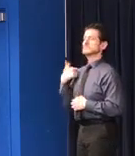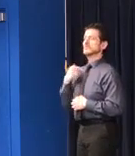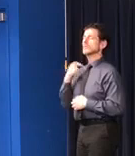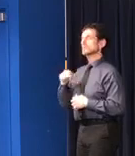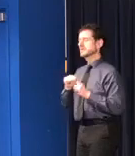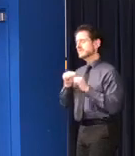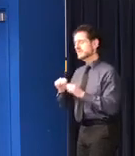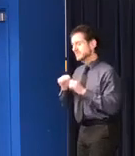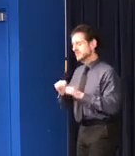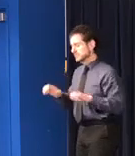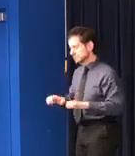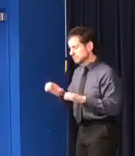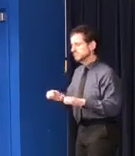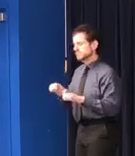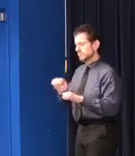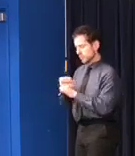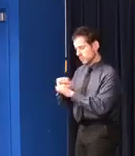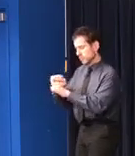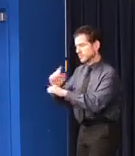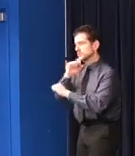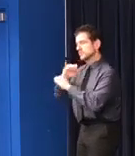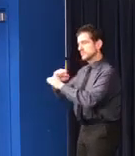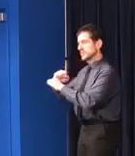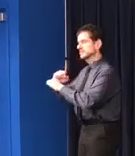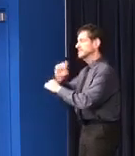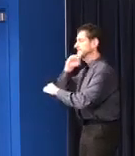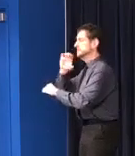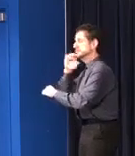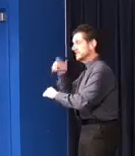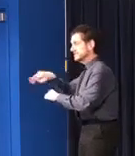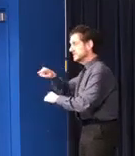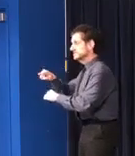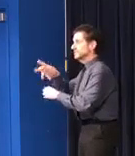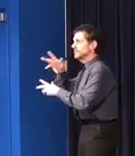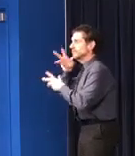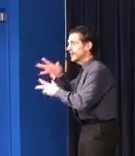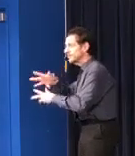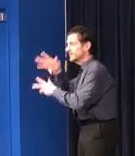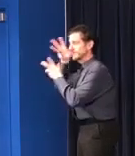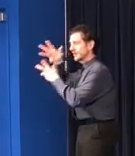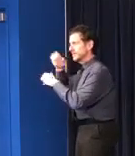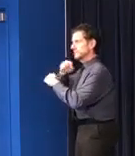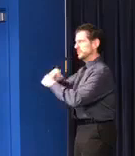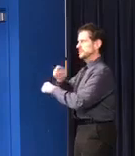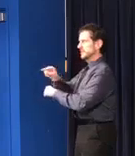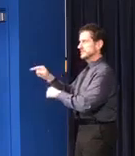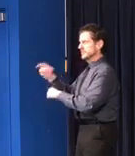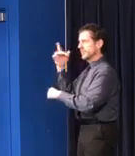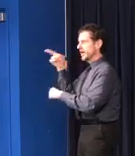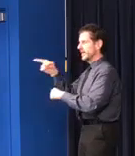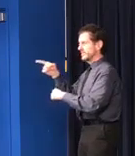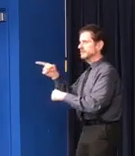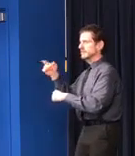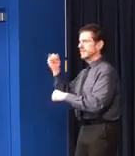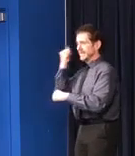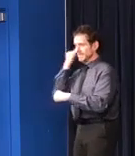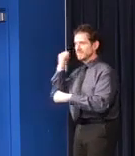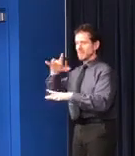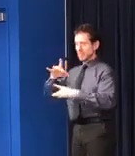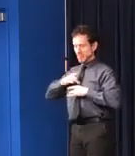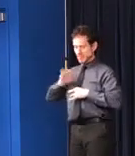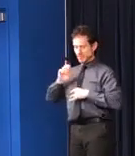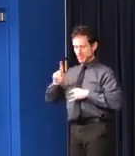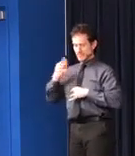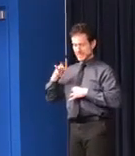all that we can to protect our older adults, our grandmothers, our grandfathers, who are most vulnerable to serious illness